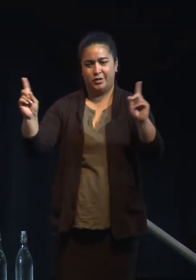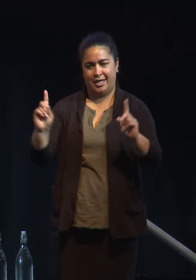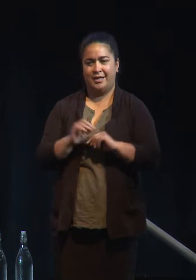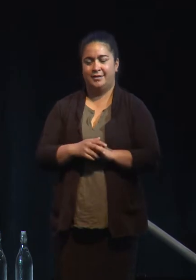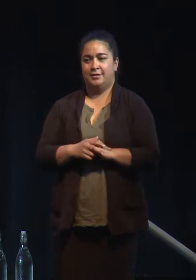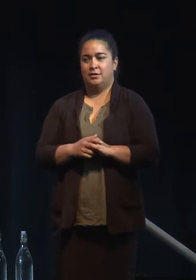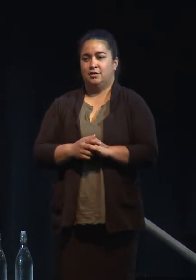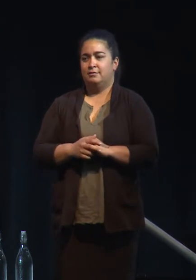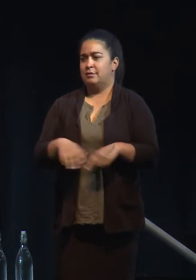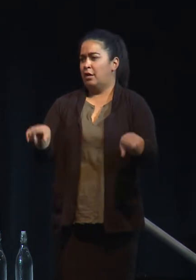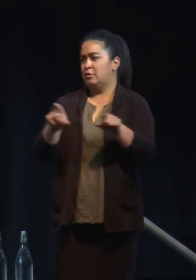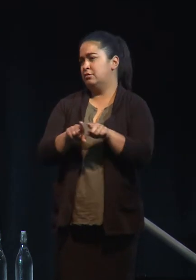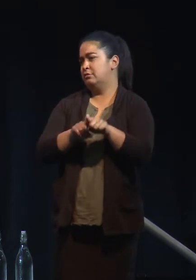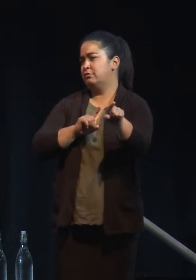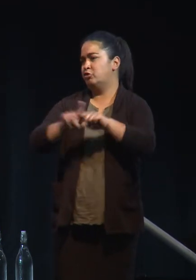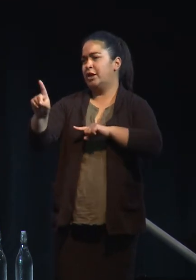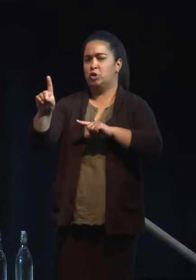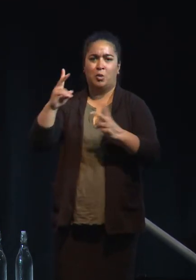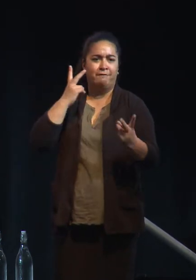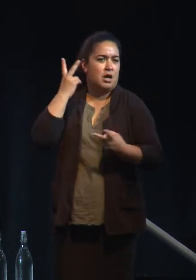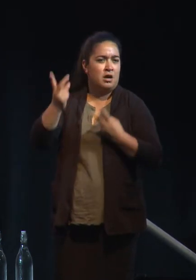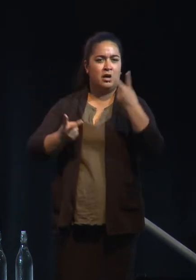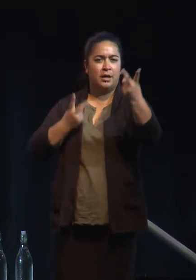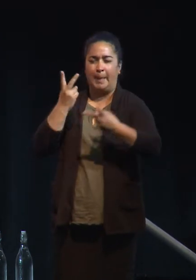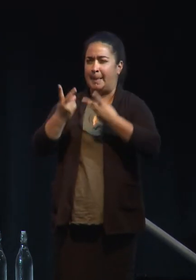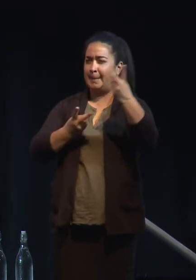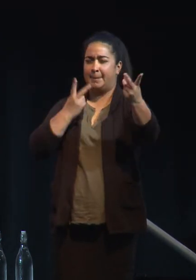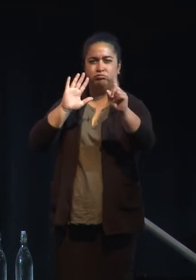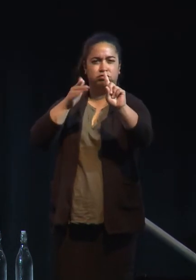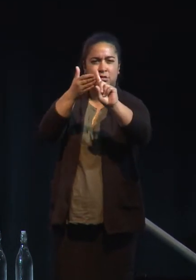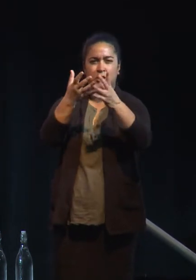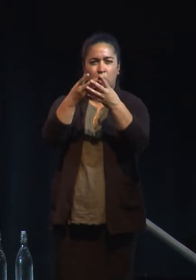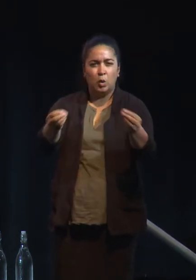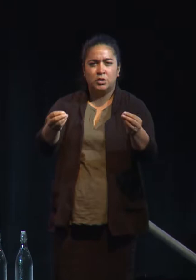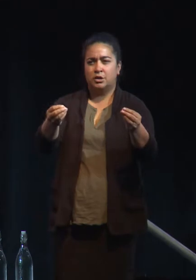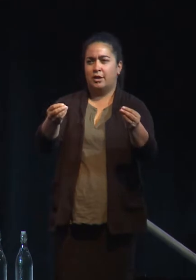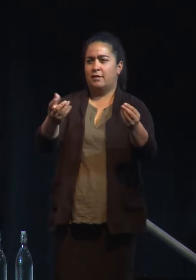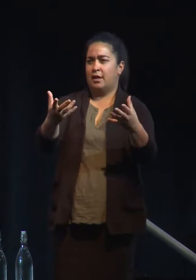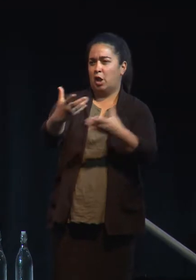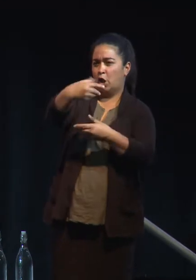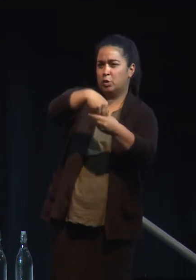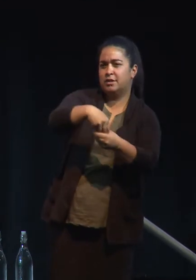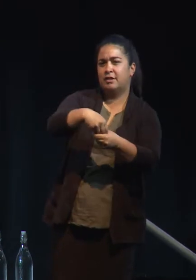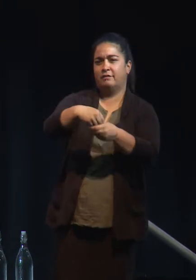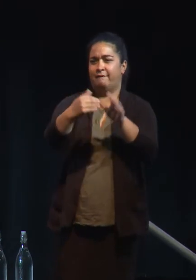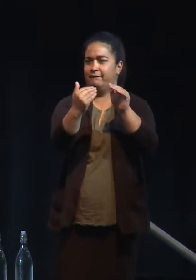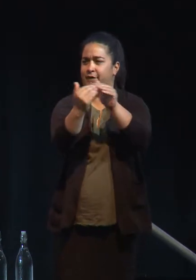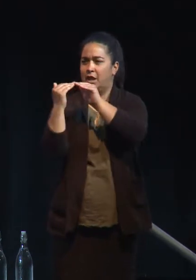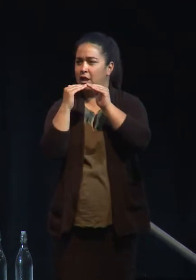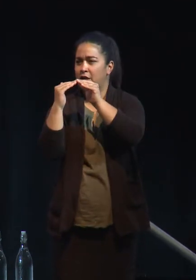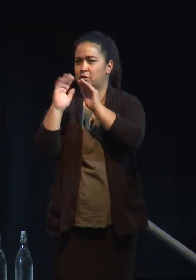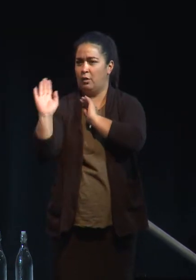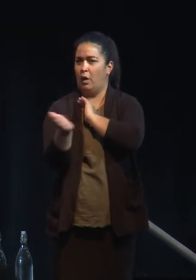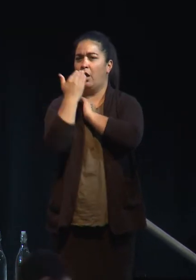you know to try to find this solution which is inclusive and fair to all and we would add that can